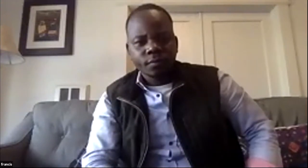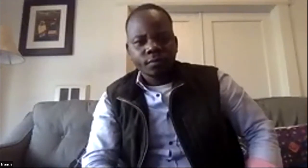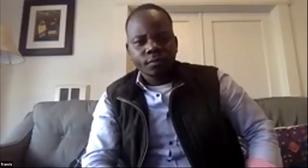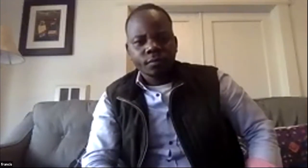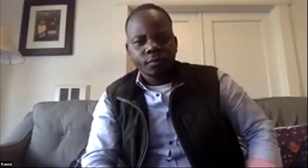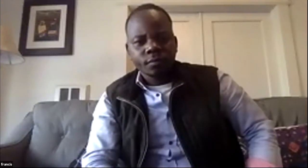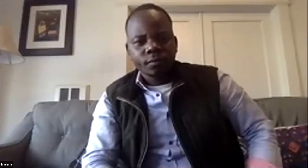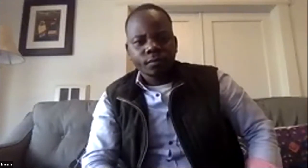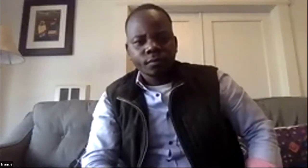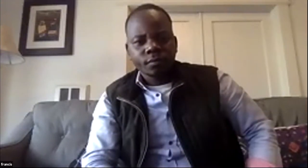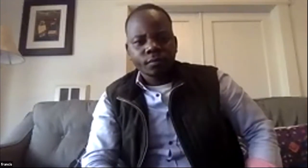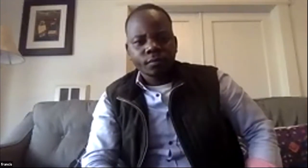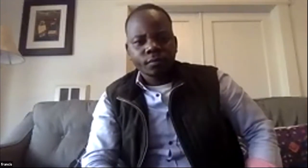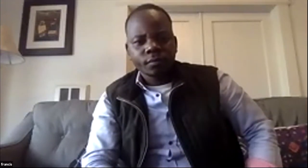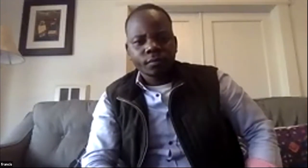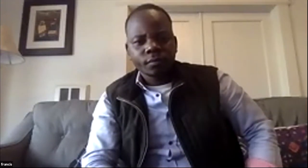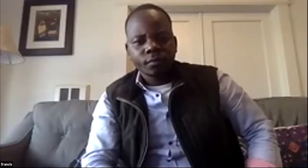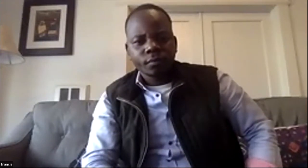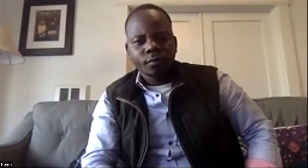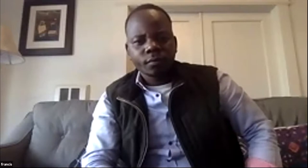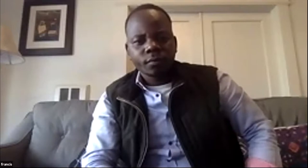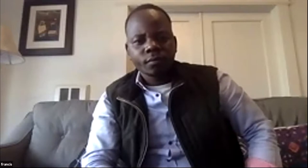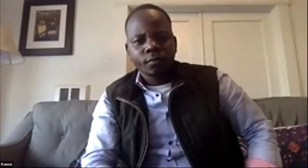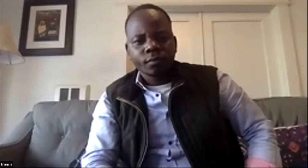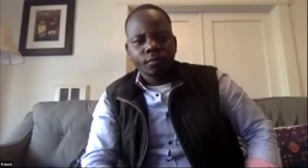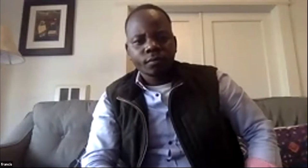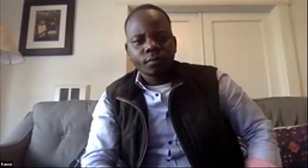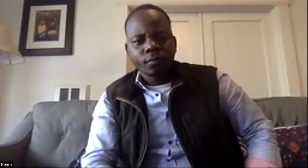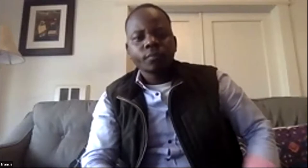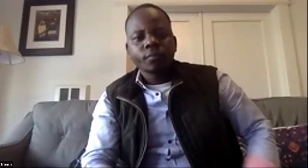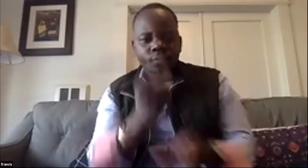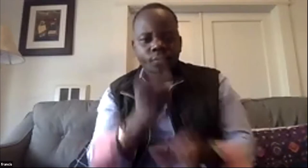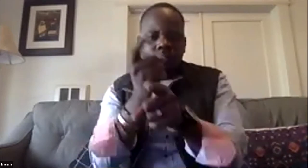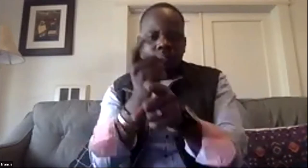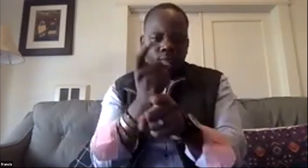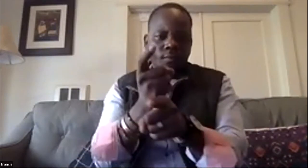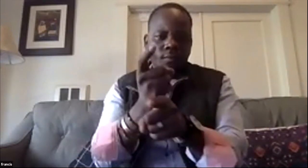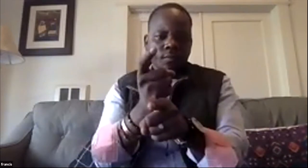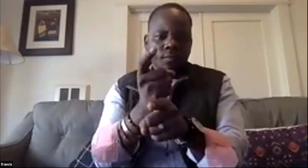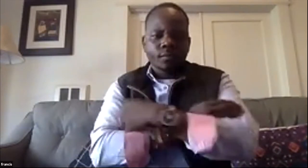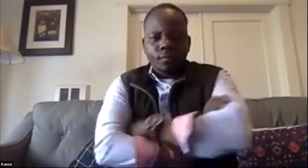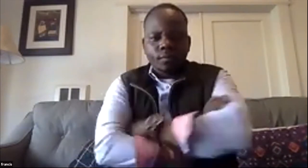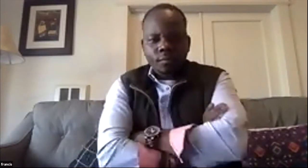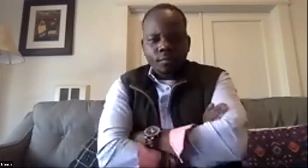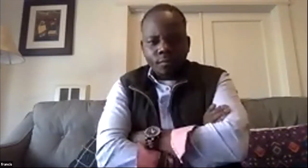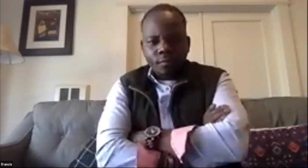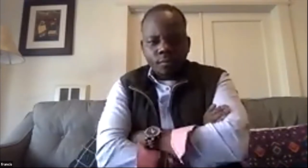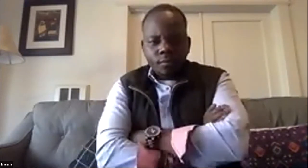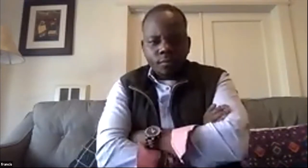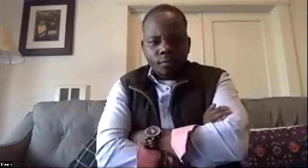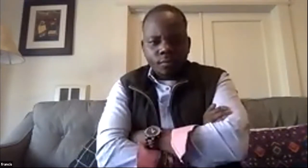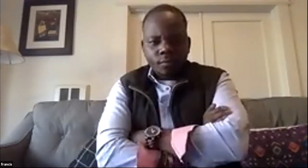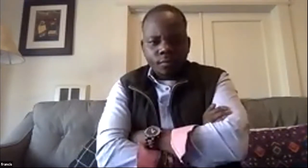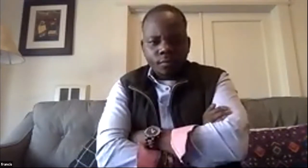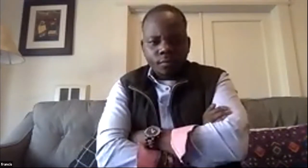holistic community so you want to so is everybody following me you have any questions before